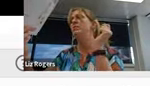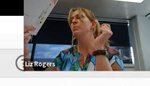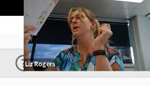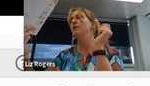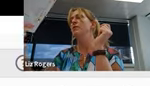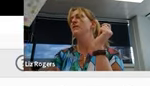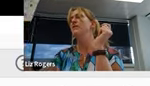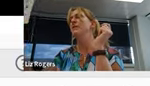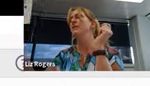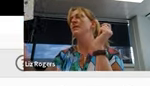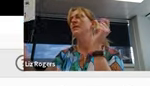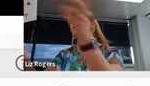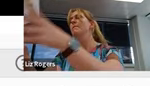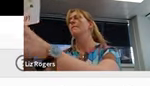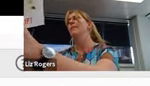because it includes pictures.